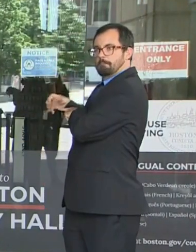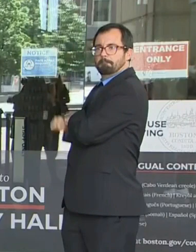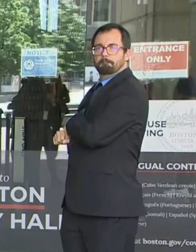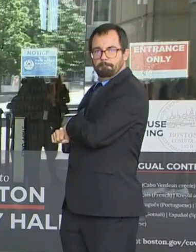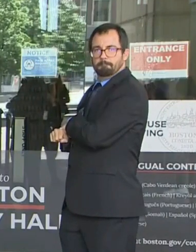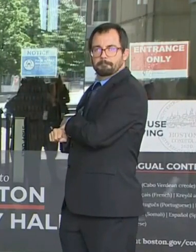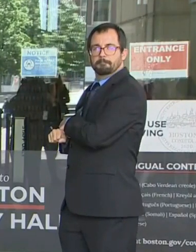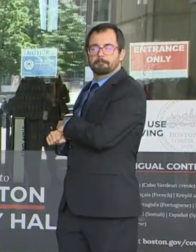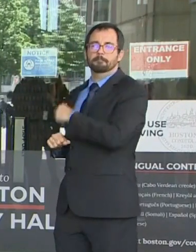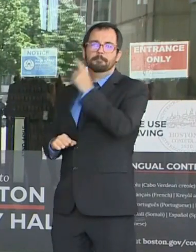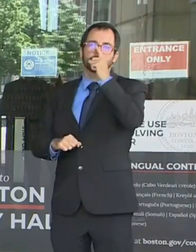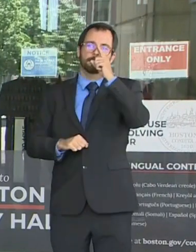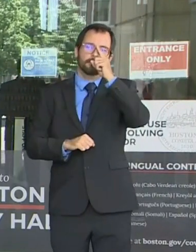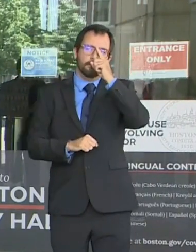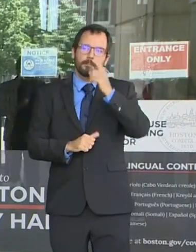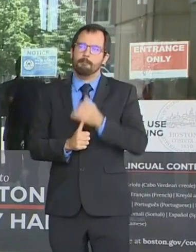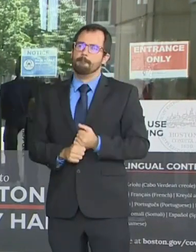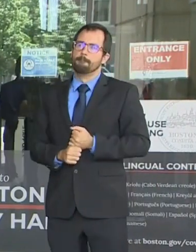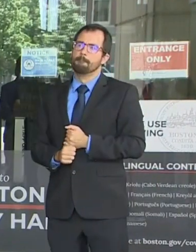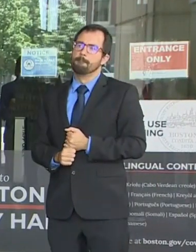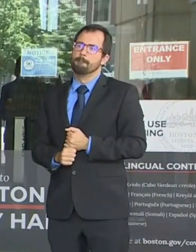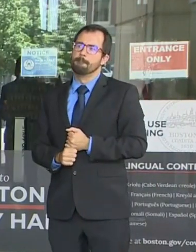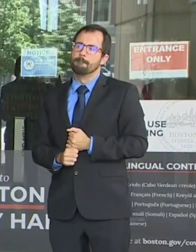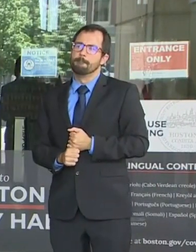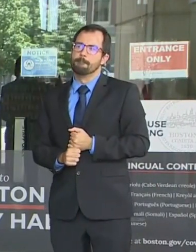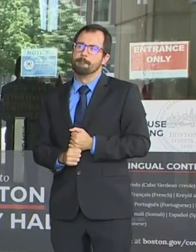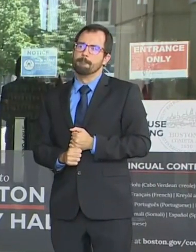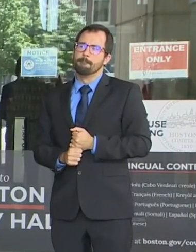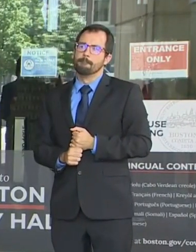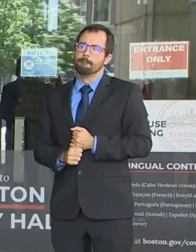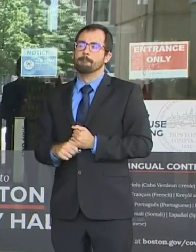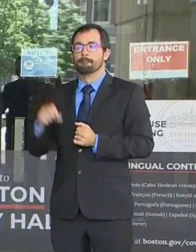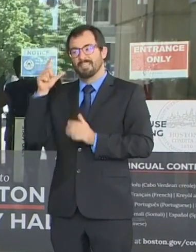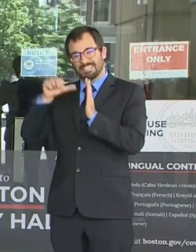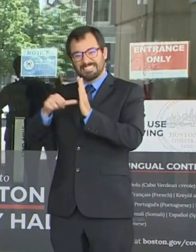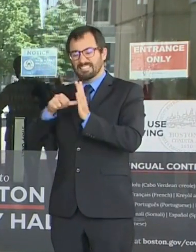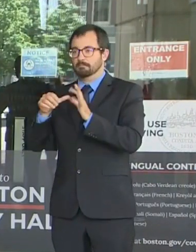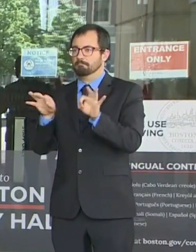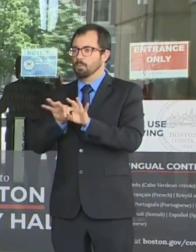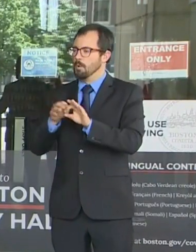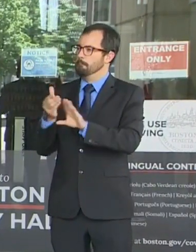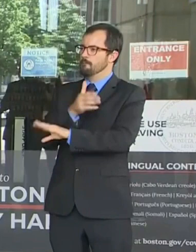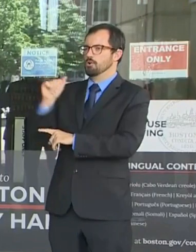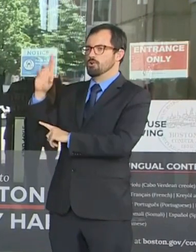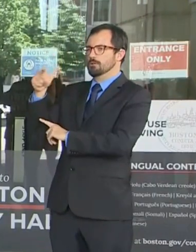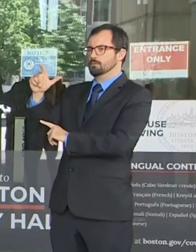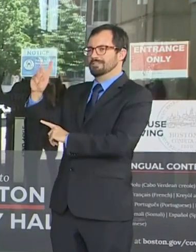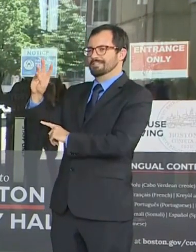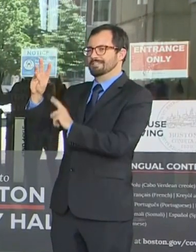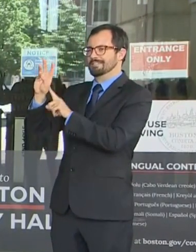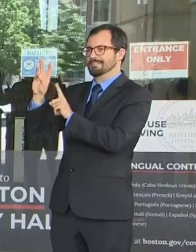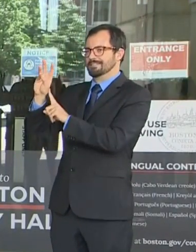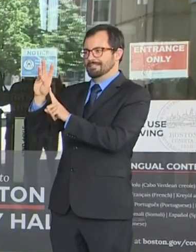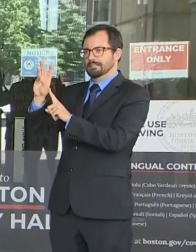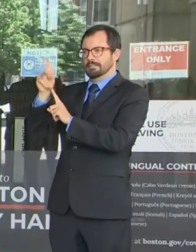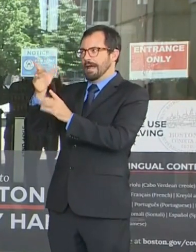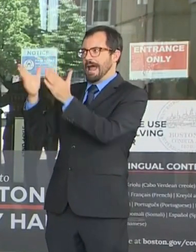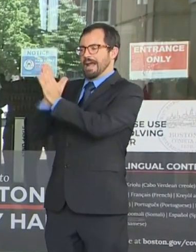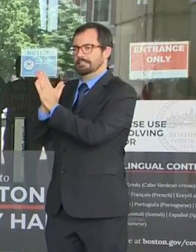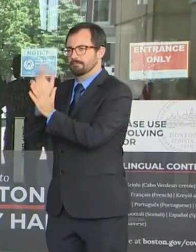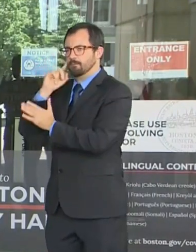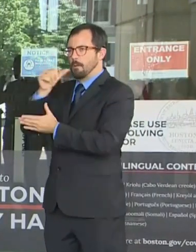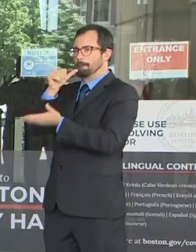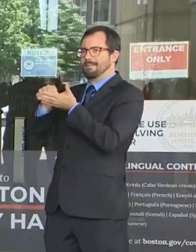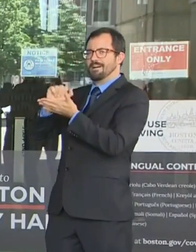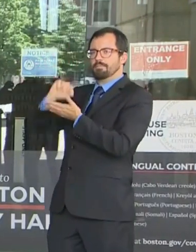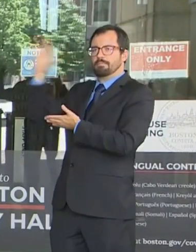by August 26th. You can drop off your applications for asking for a mail-in ballot. So you can drop them all off here at City